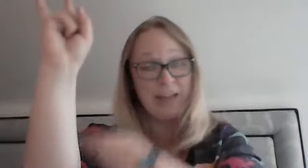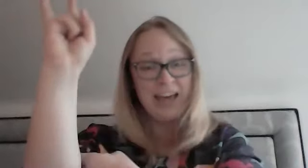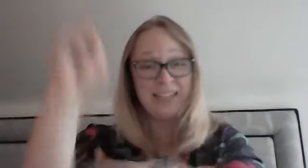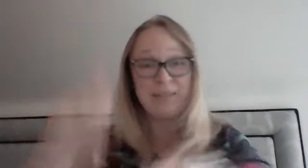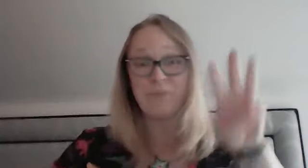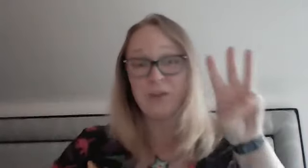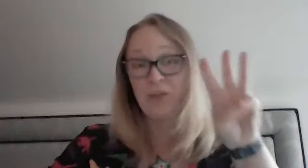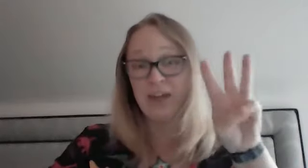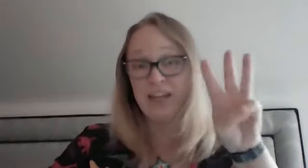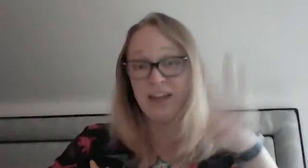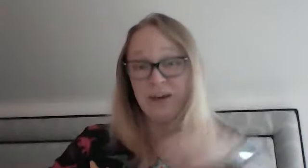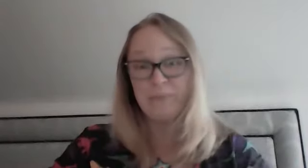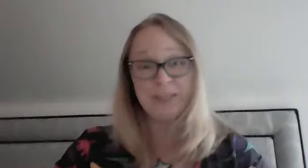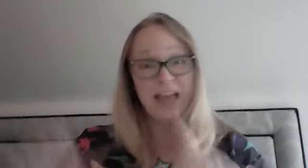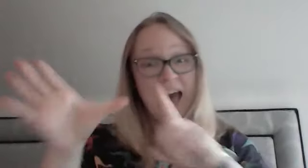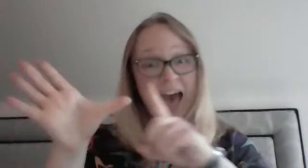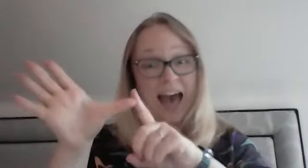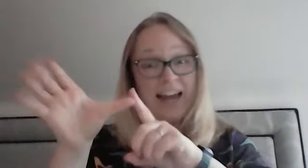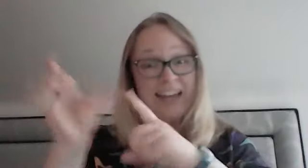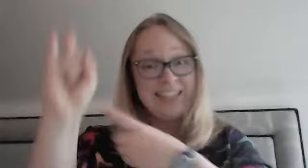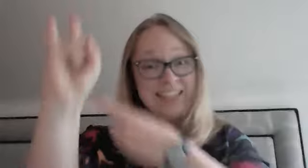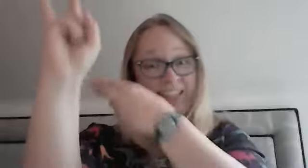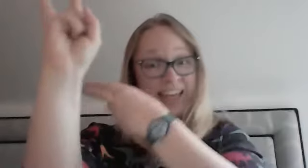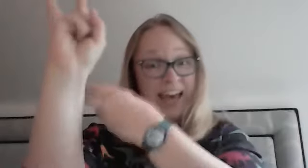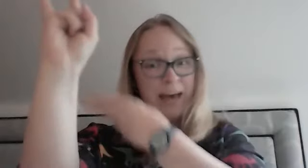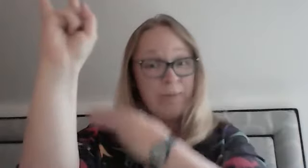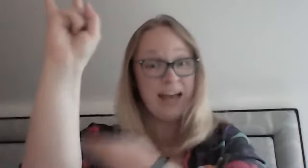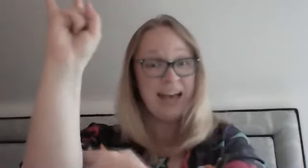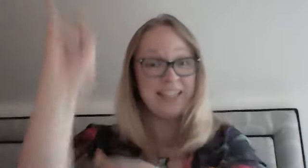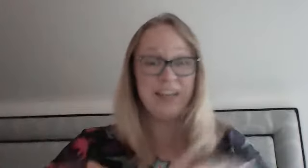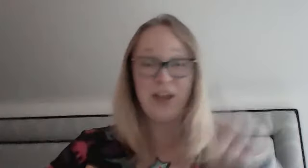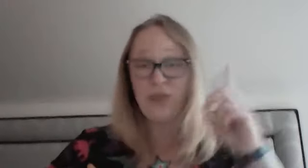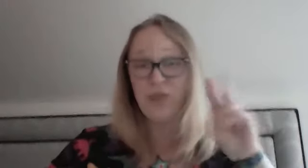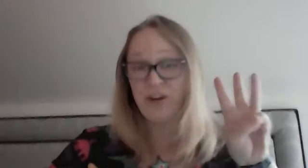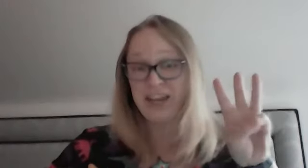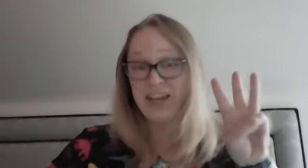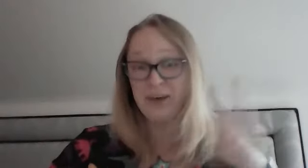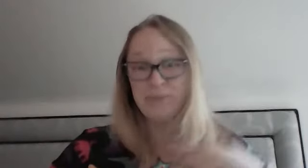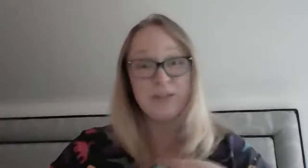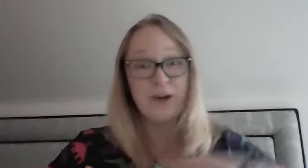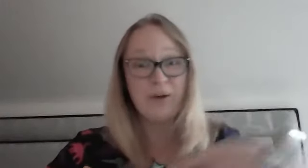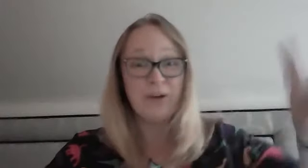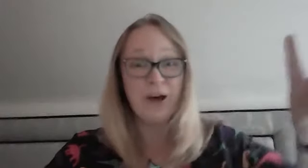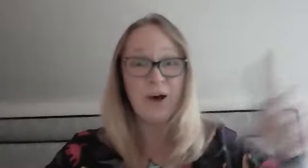has three humps. Alice, the camel has three humps. So go